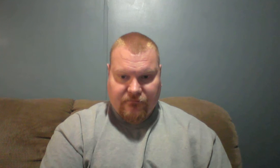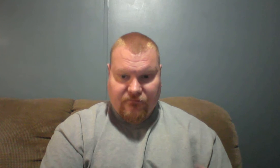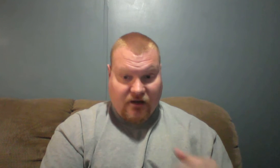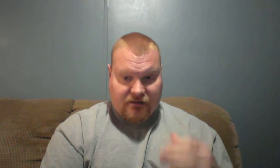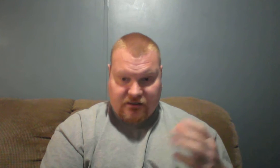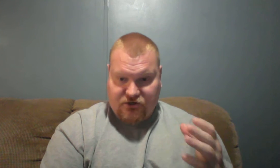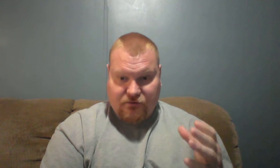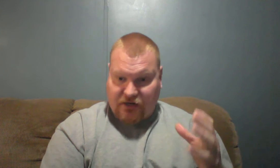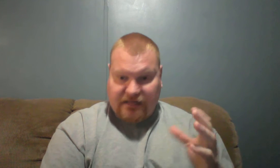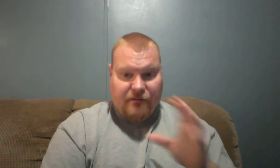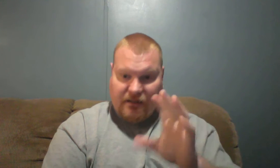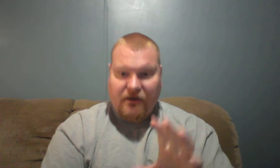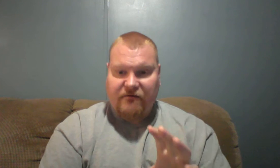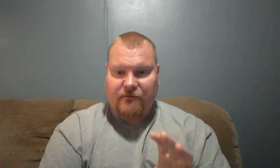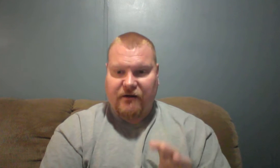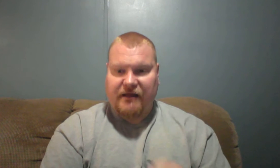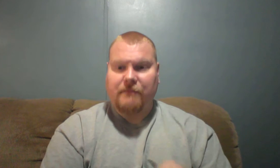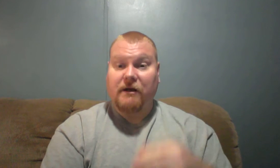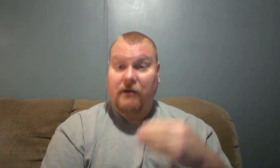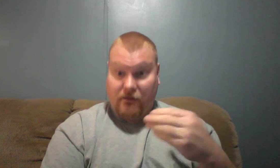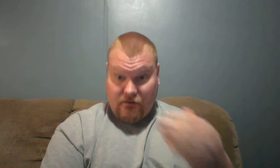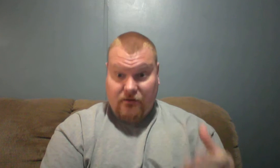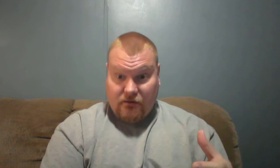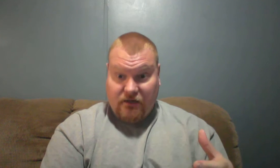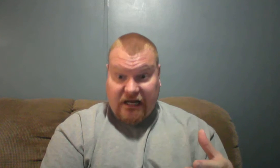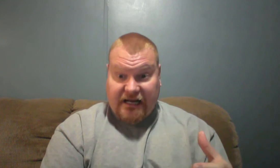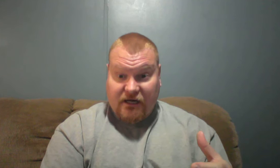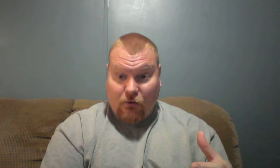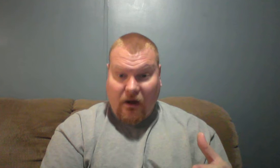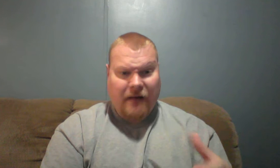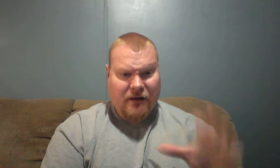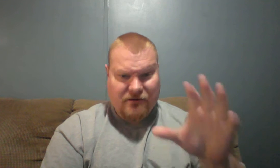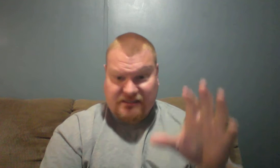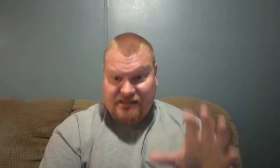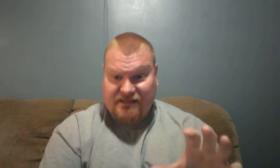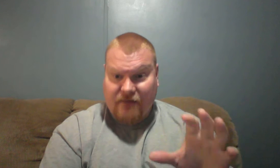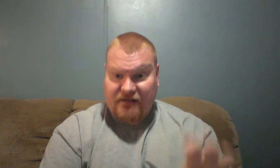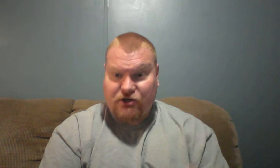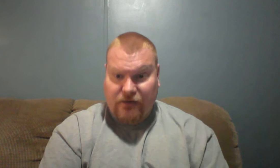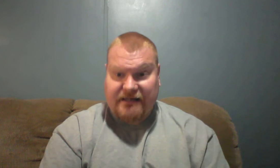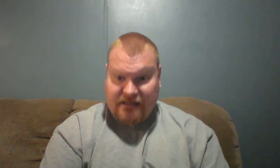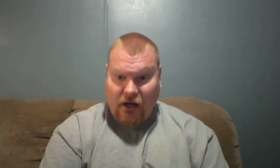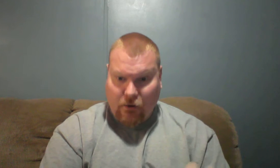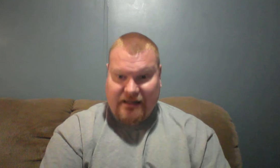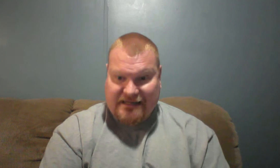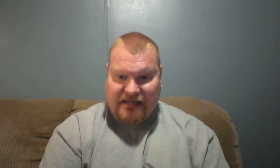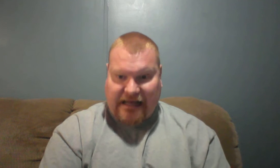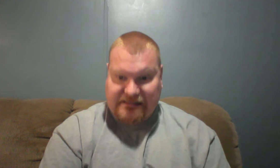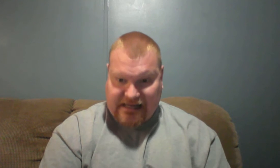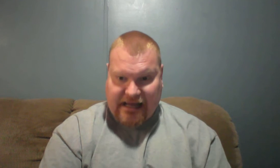Not that you're trying to be above him or anything, but you need to know why because this is stuff that you need to know in these last days.